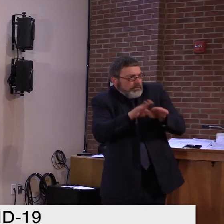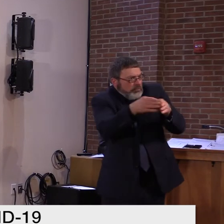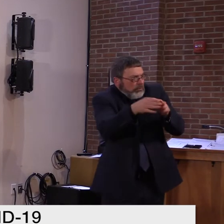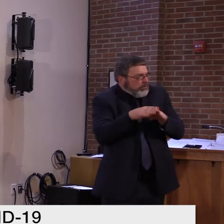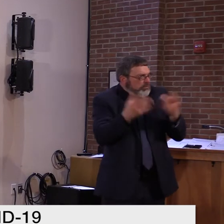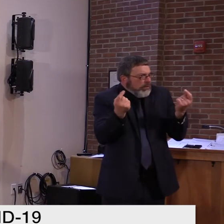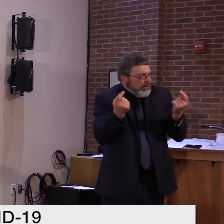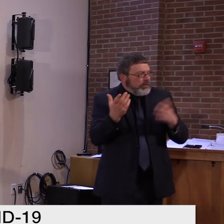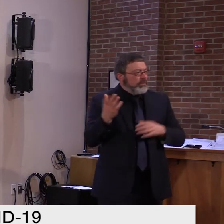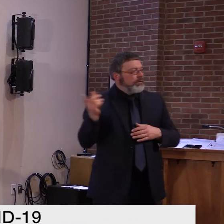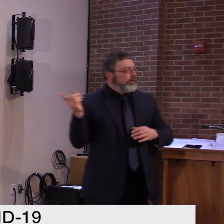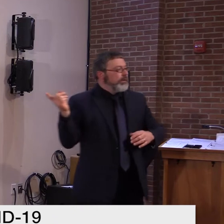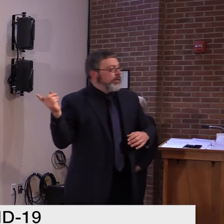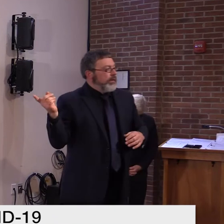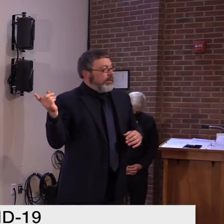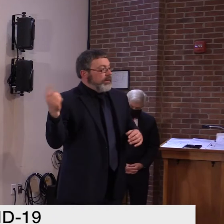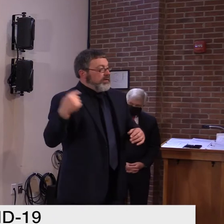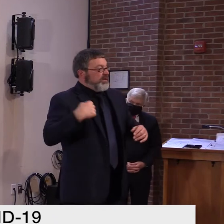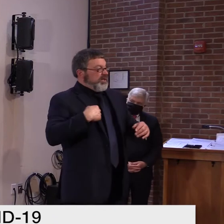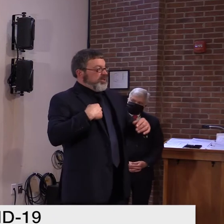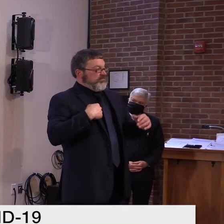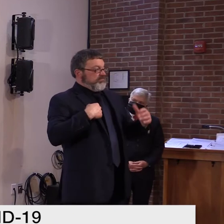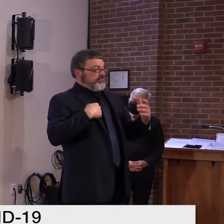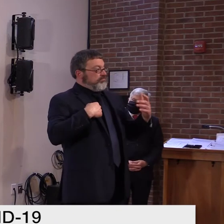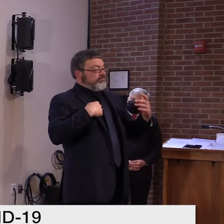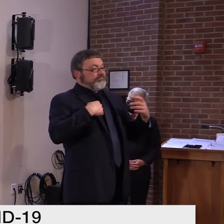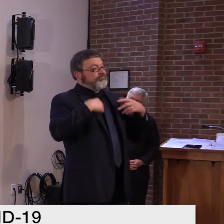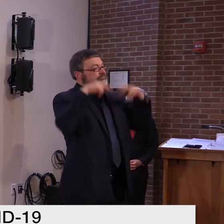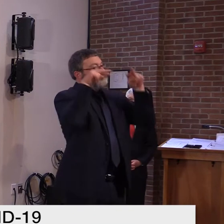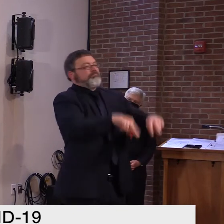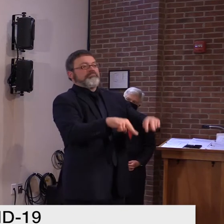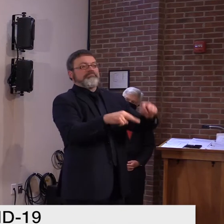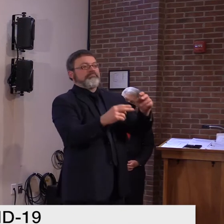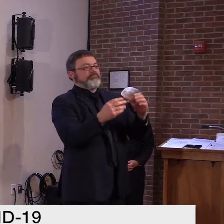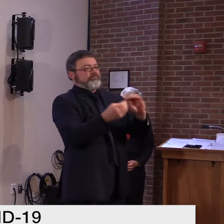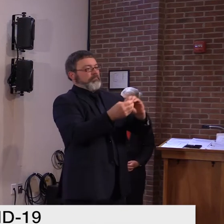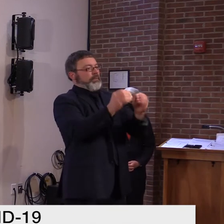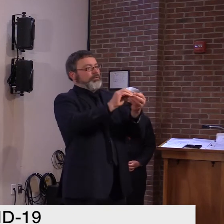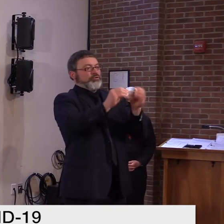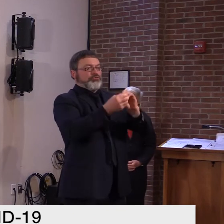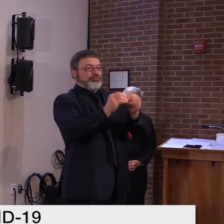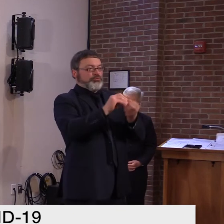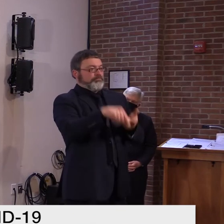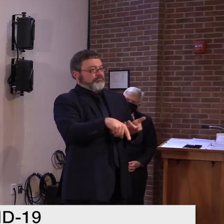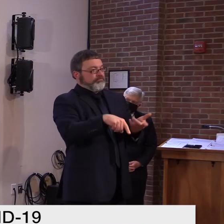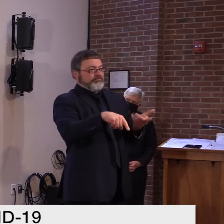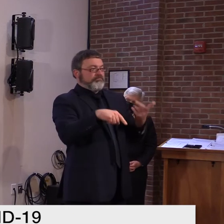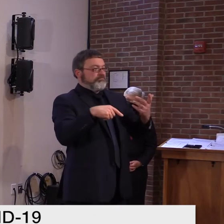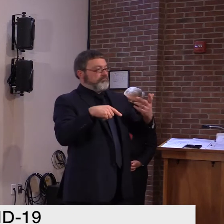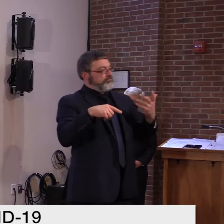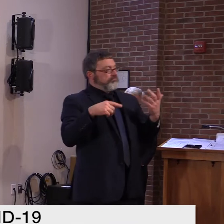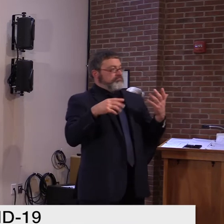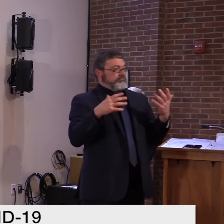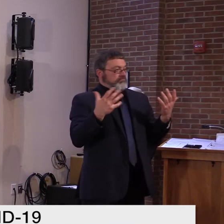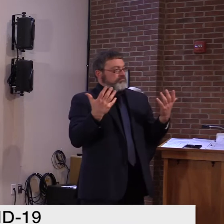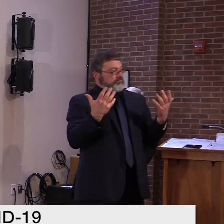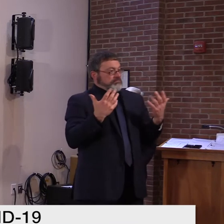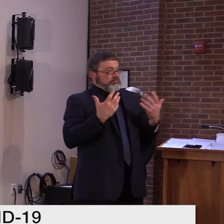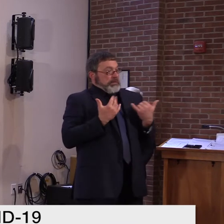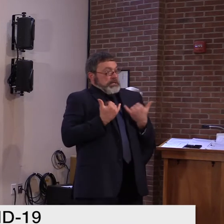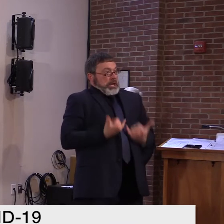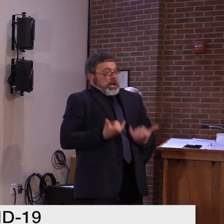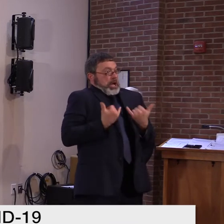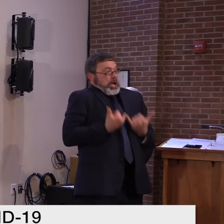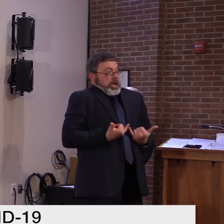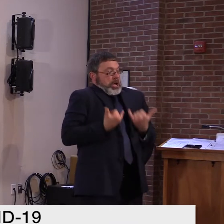lot over the last nine months. And so the measures, the steps we're taking today are because of the data that